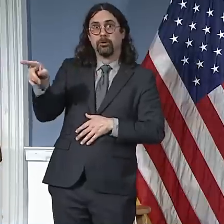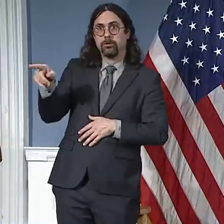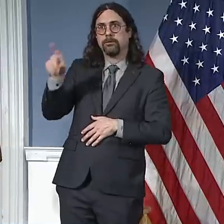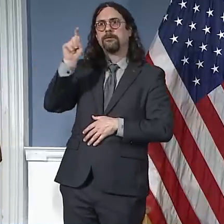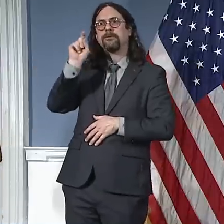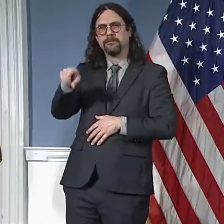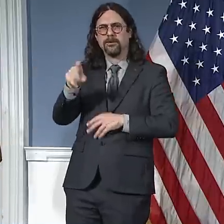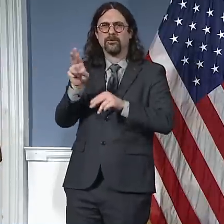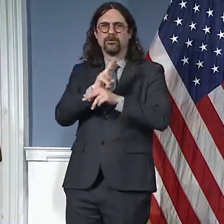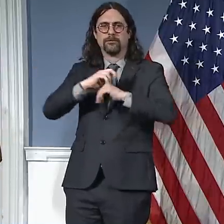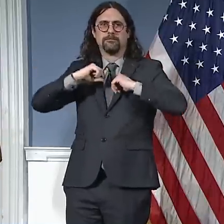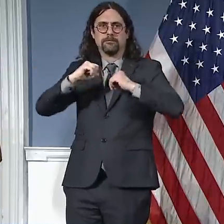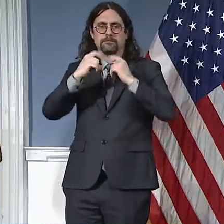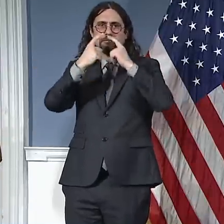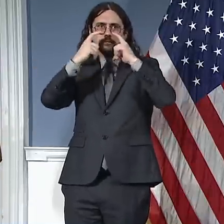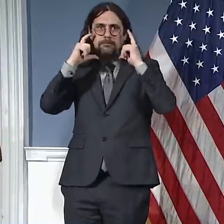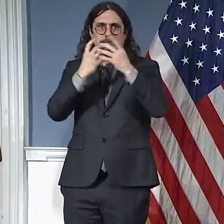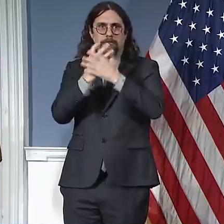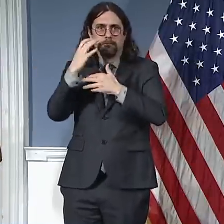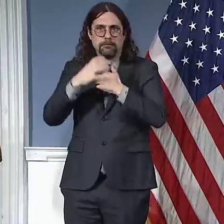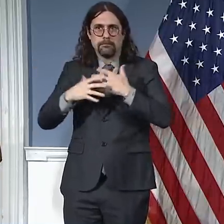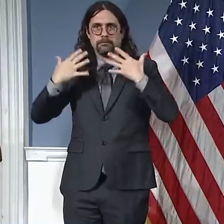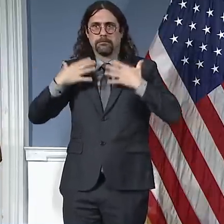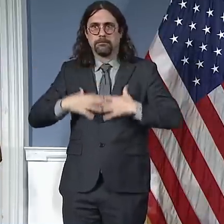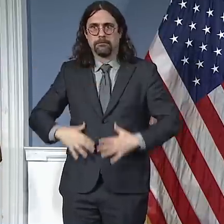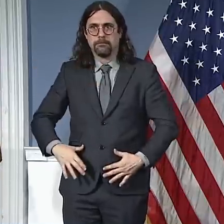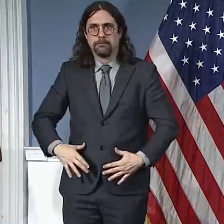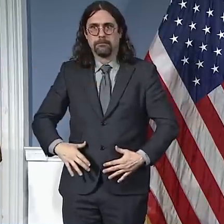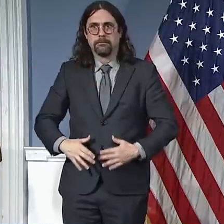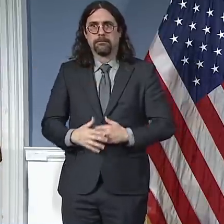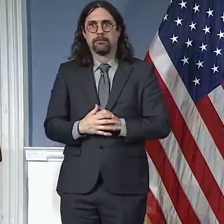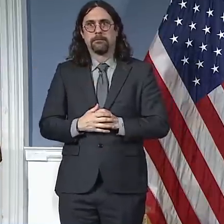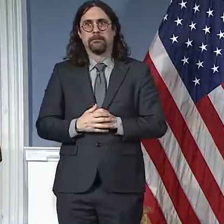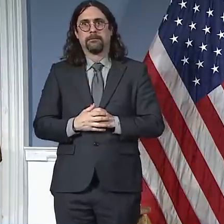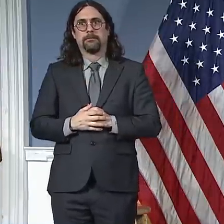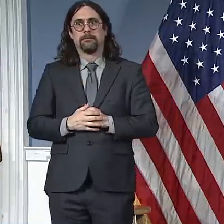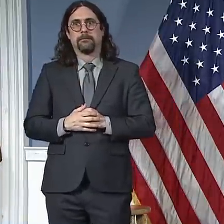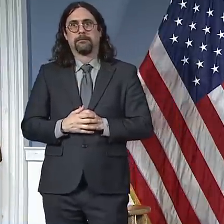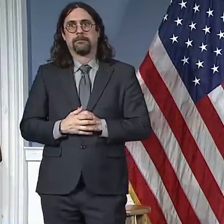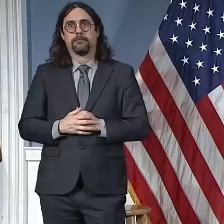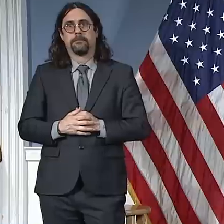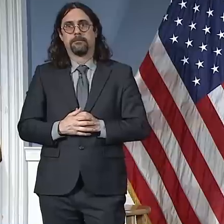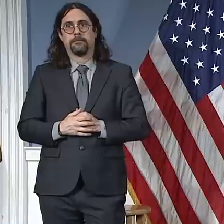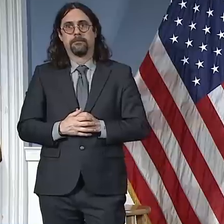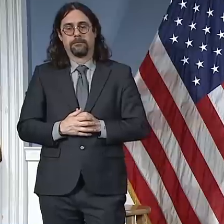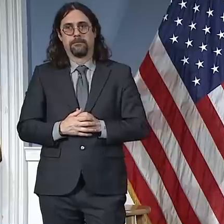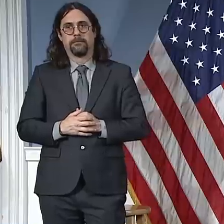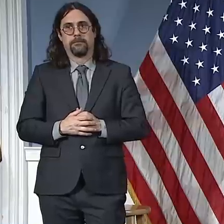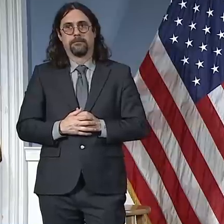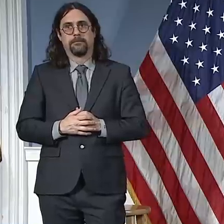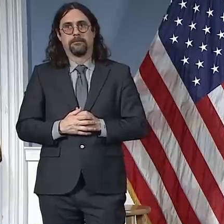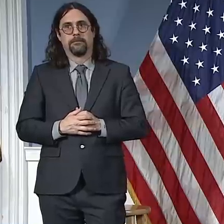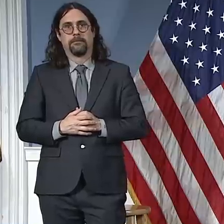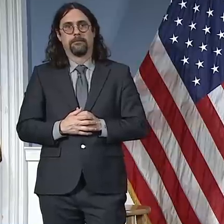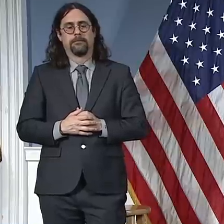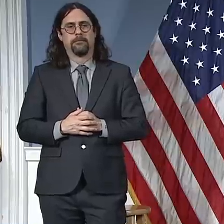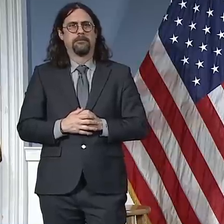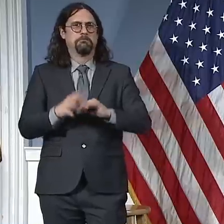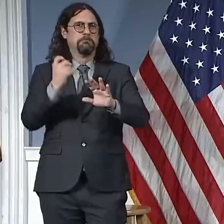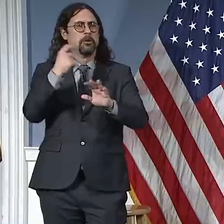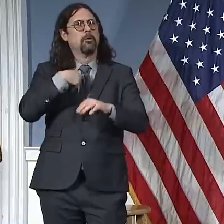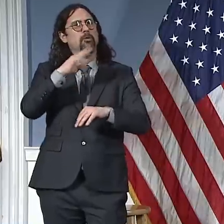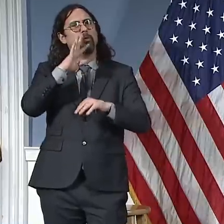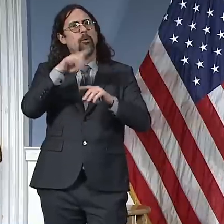course, if they have tested positive, then they would not be allowed in the room. So I think that's